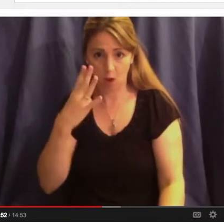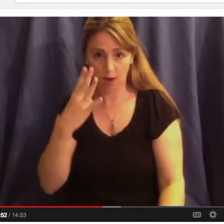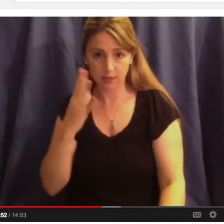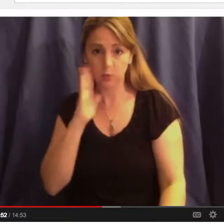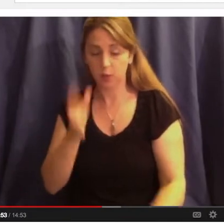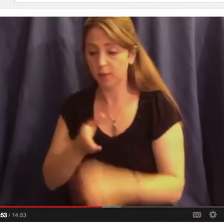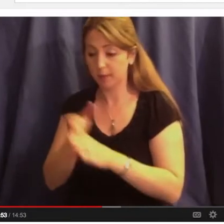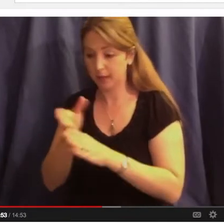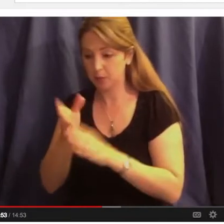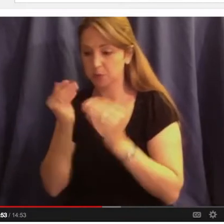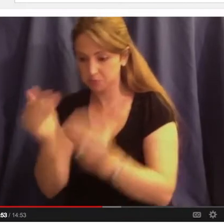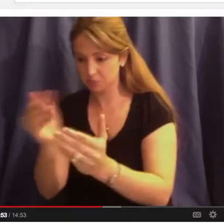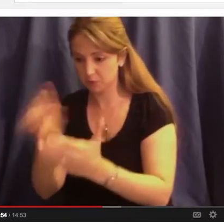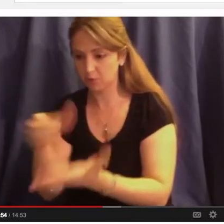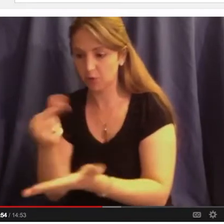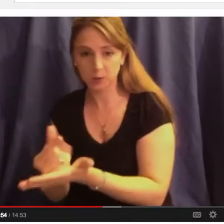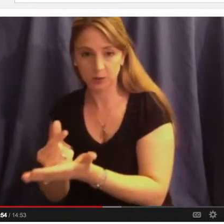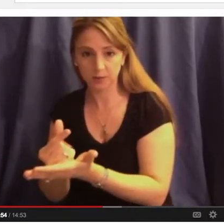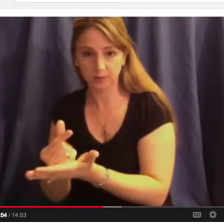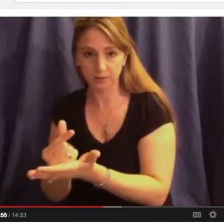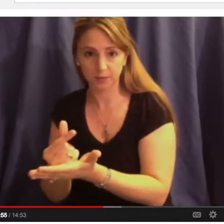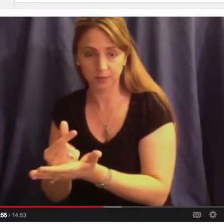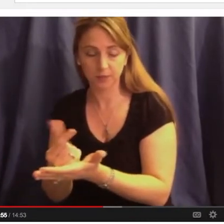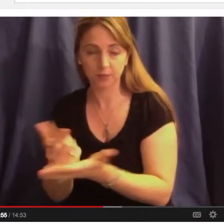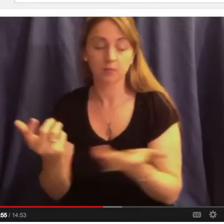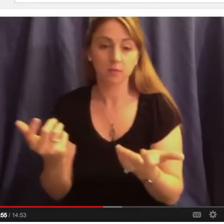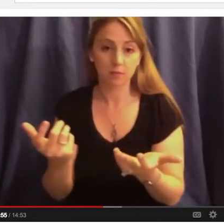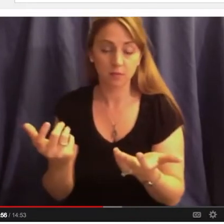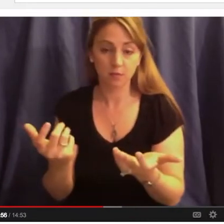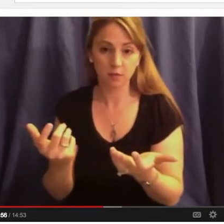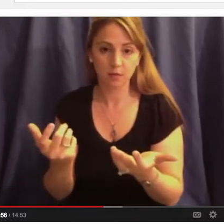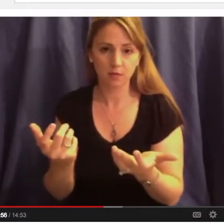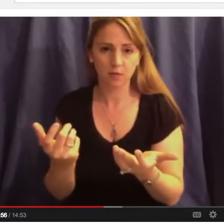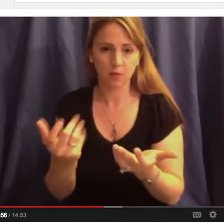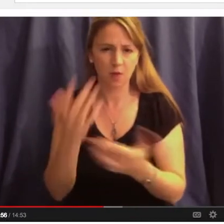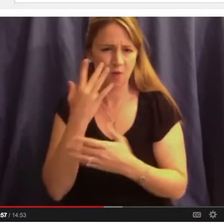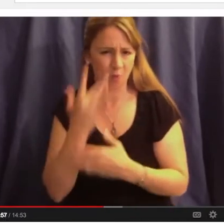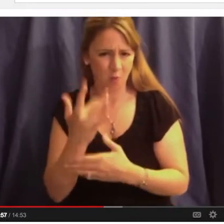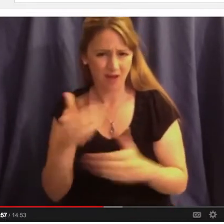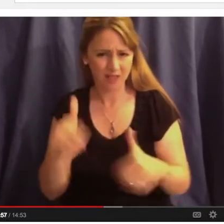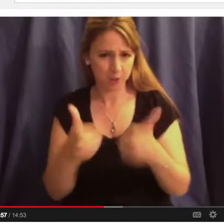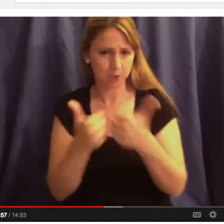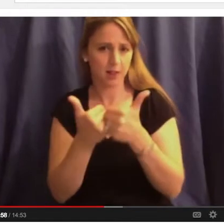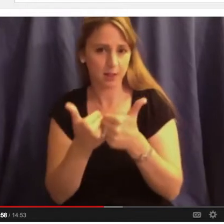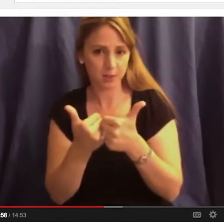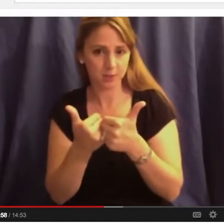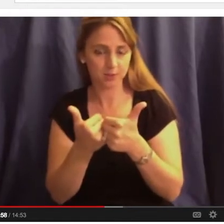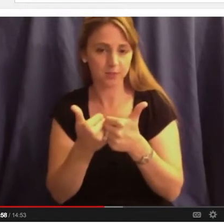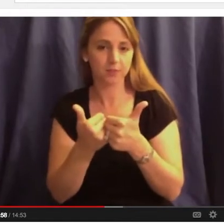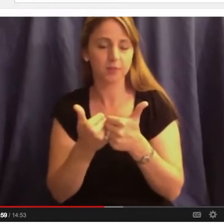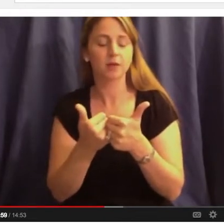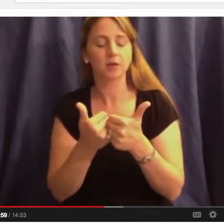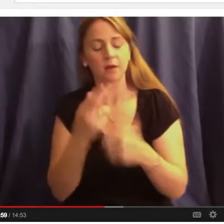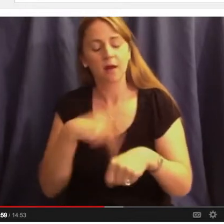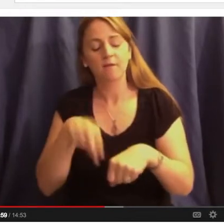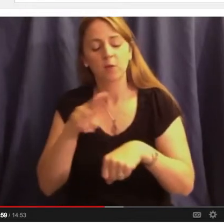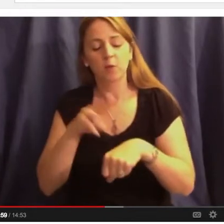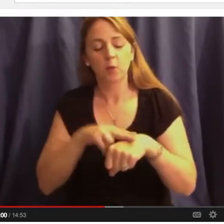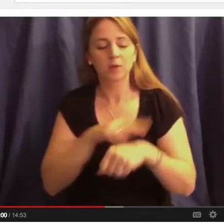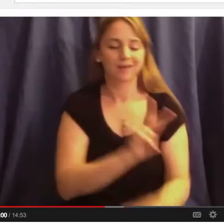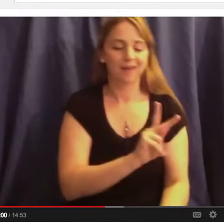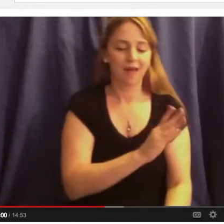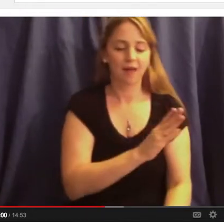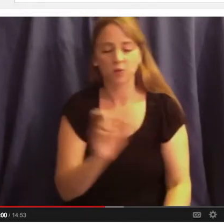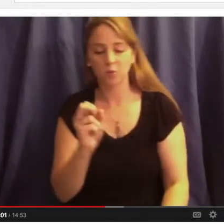and only 42% of Asian Americans. And so the real question is, what is the challenge? Well, a part of it, of course, is K-12. We need to